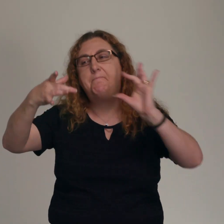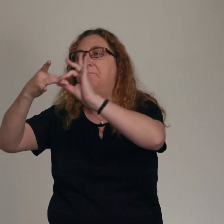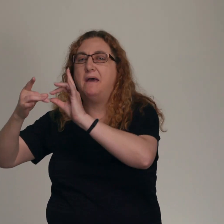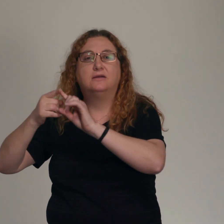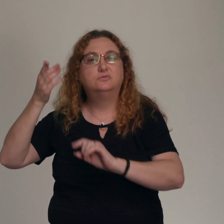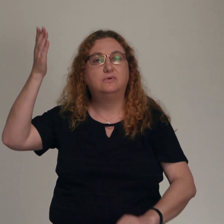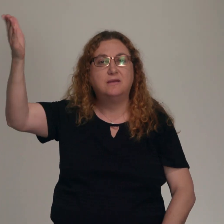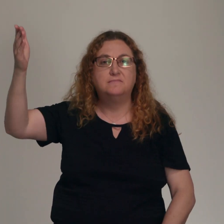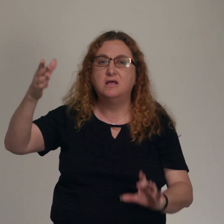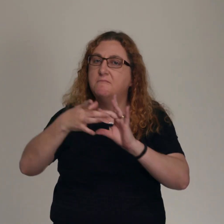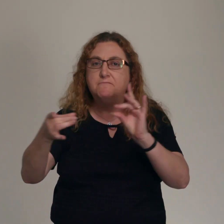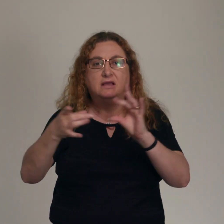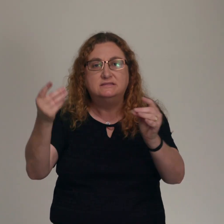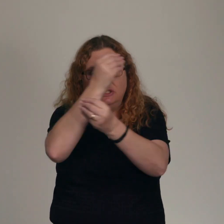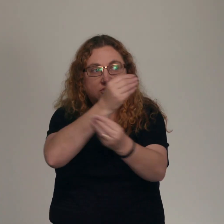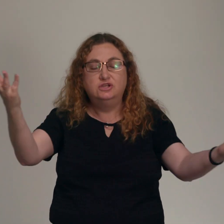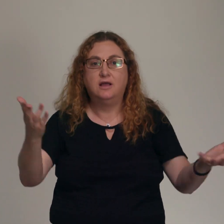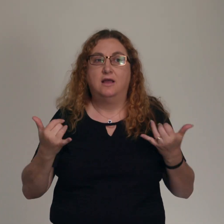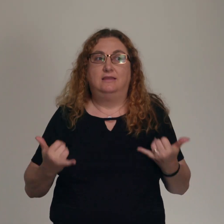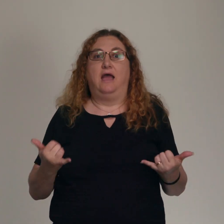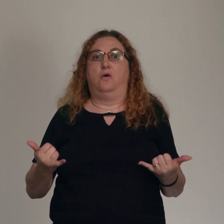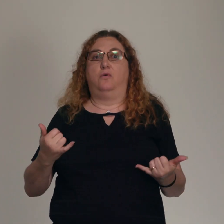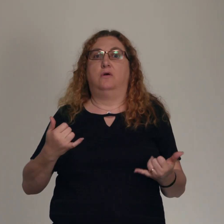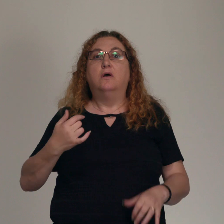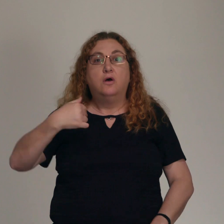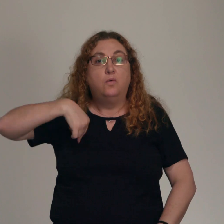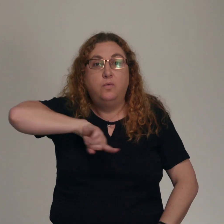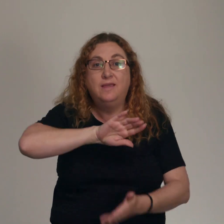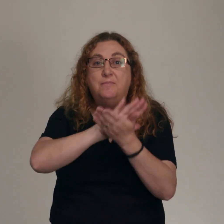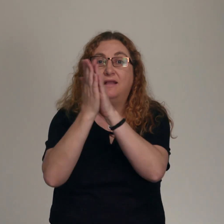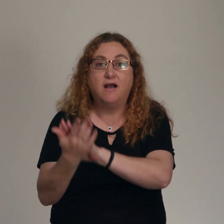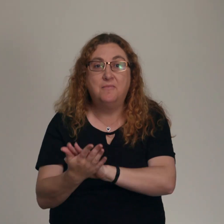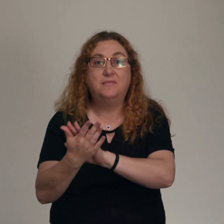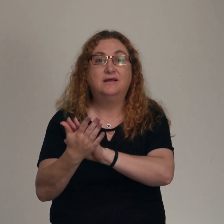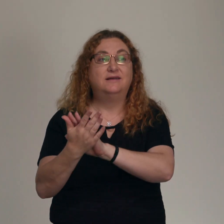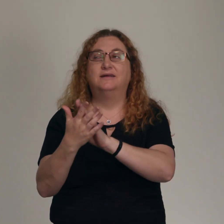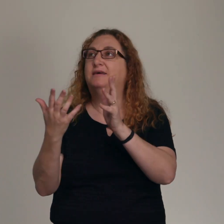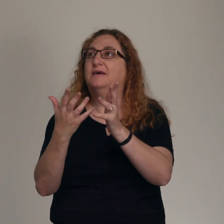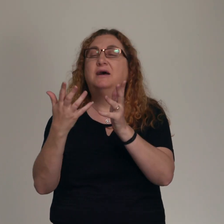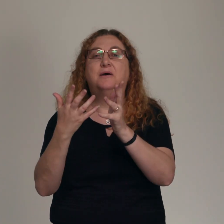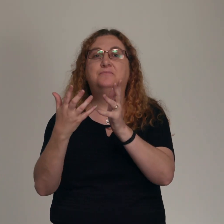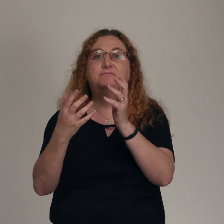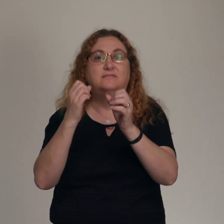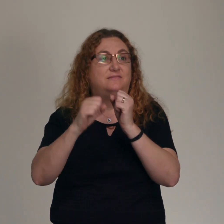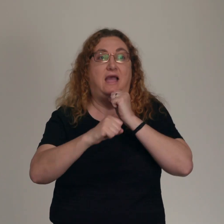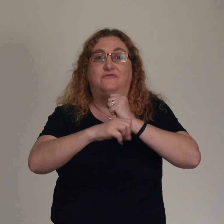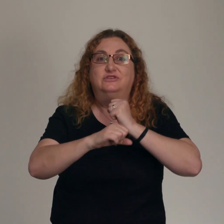reconciliation. We are therefore Christ's ambassadors as though God were making his appeal through us. We implore